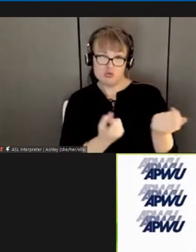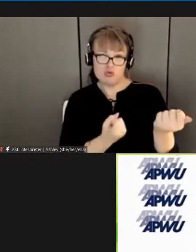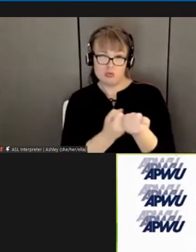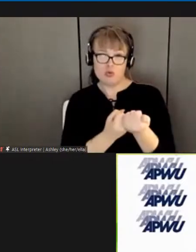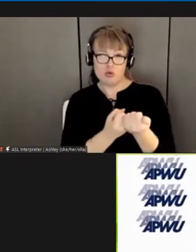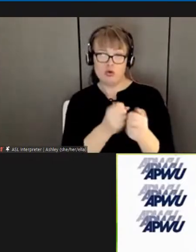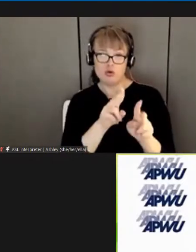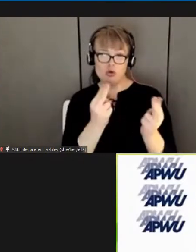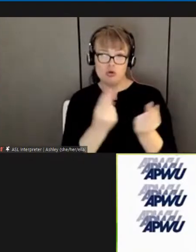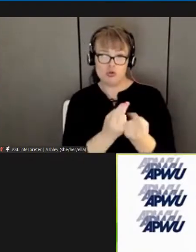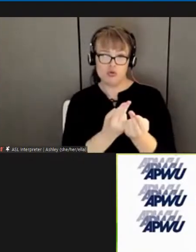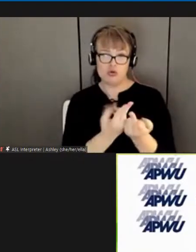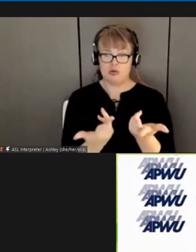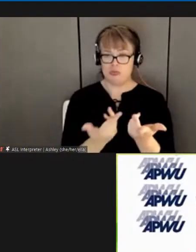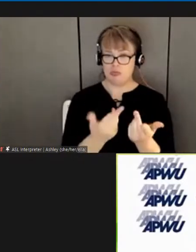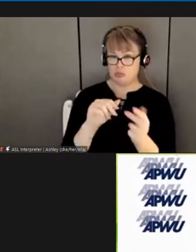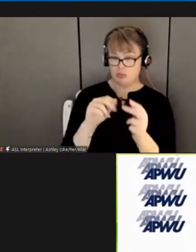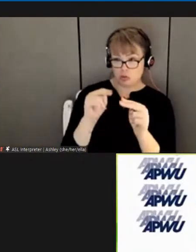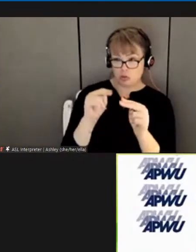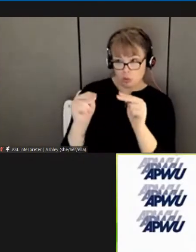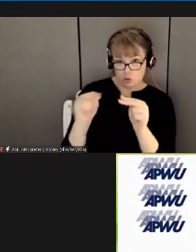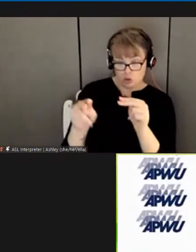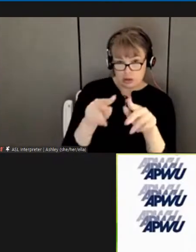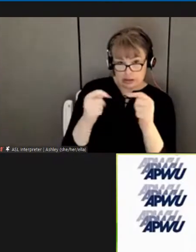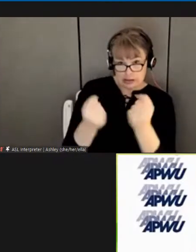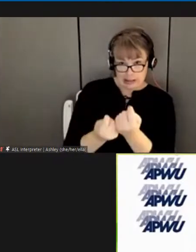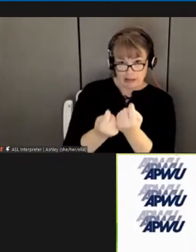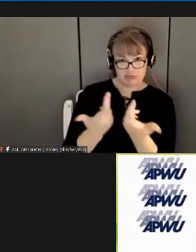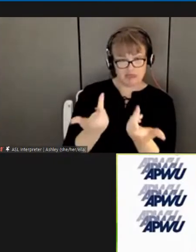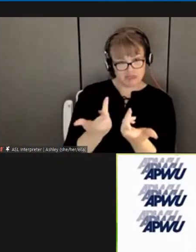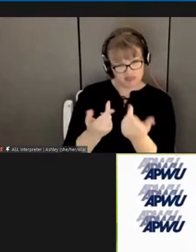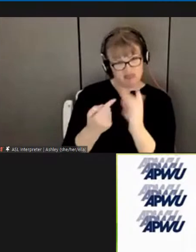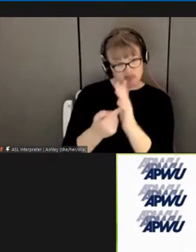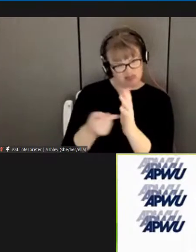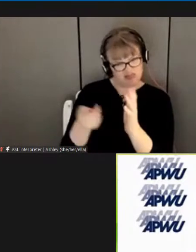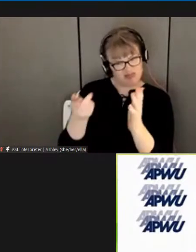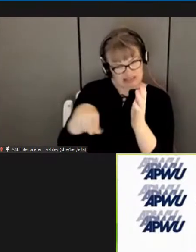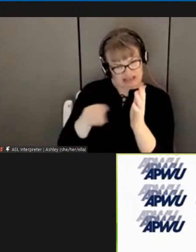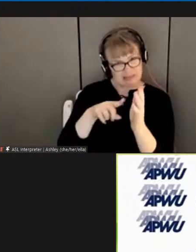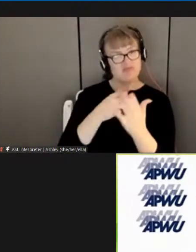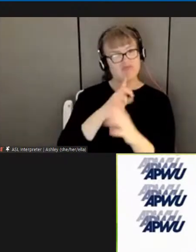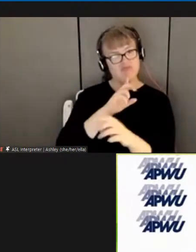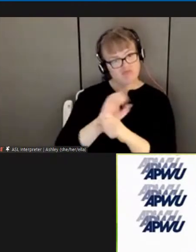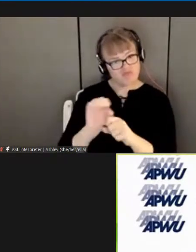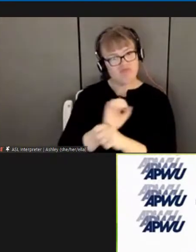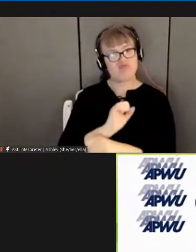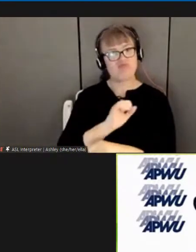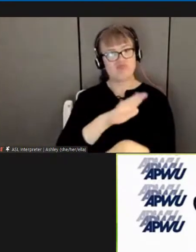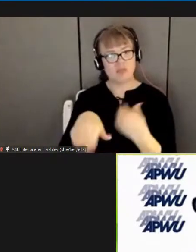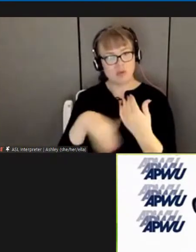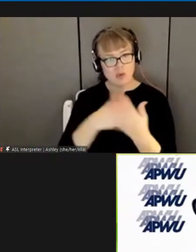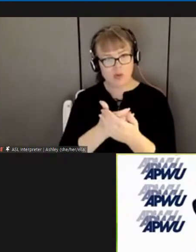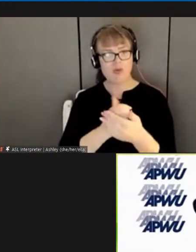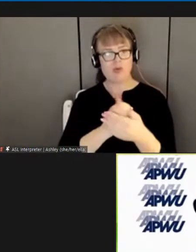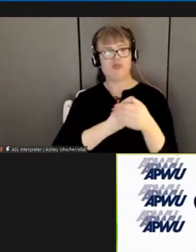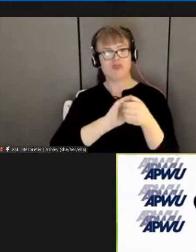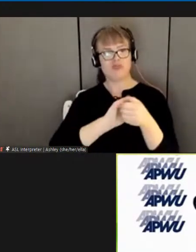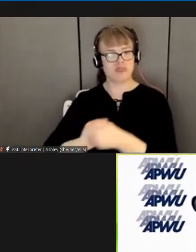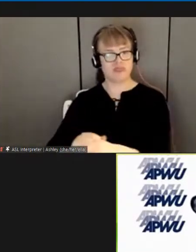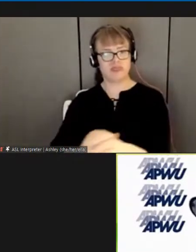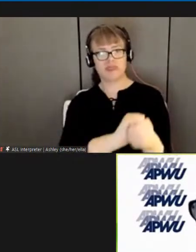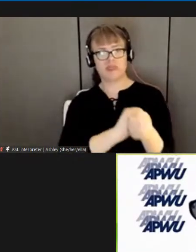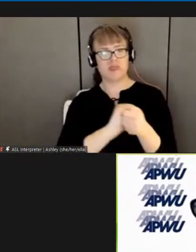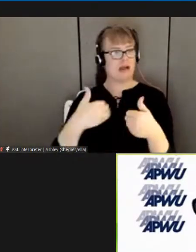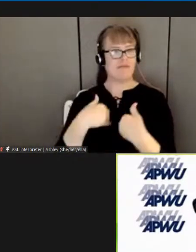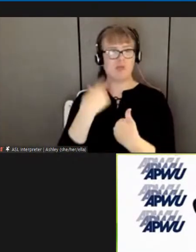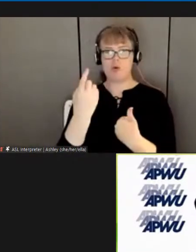team show them that we are all in in the line in alignment and working towards the same goal thank you all for everything